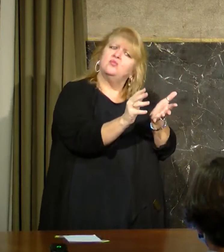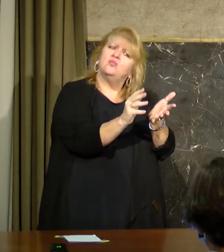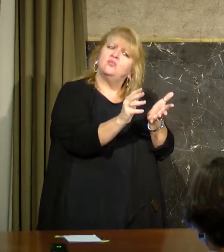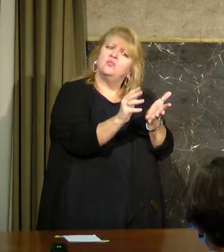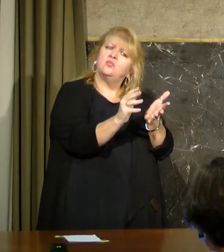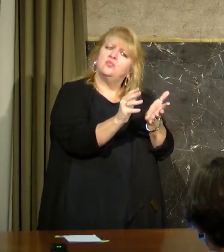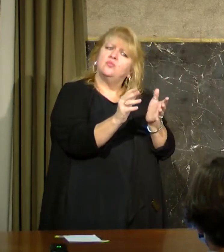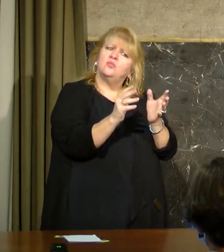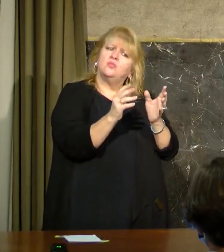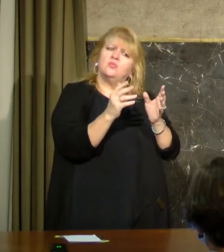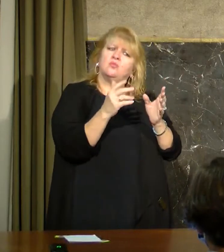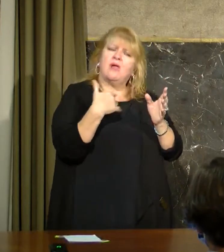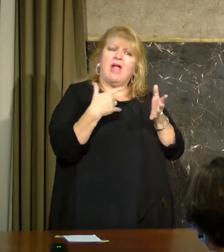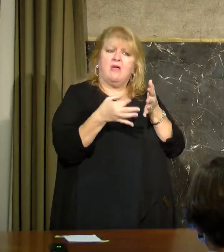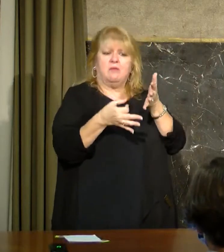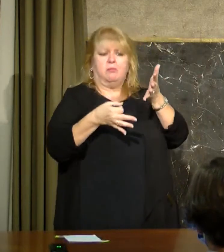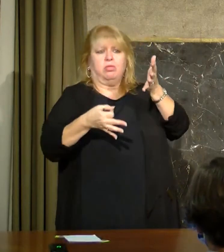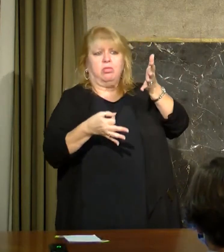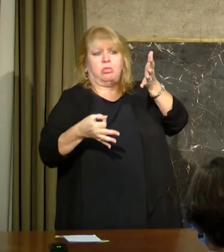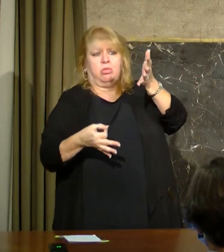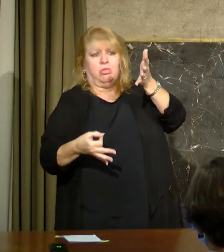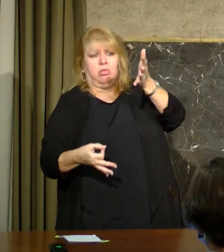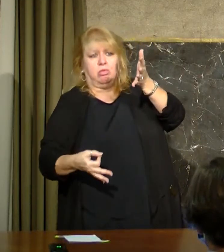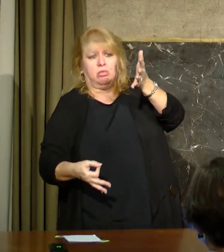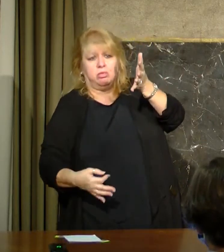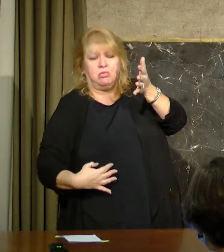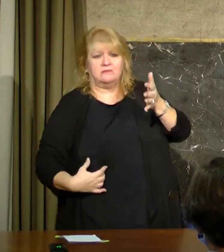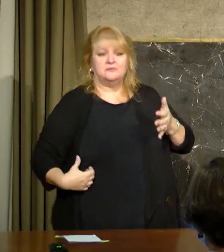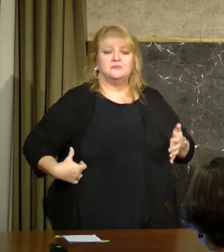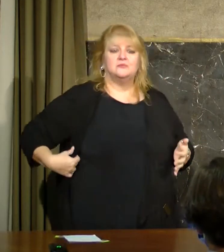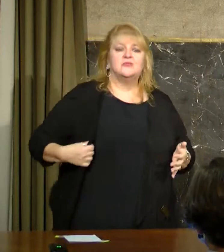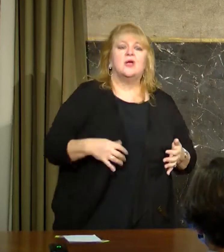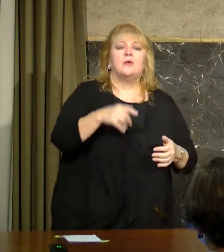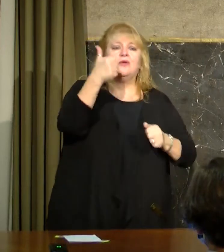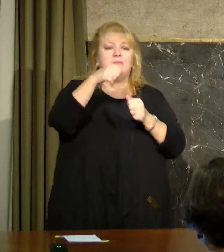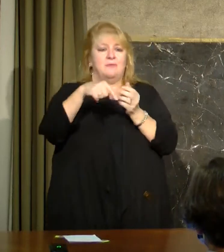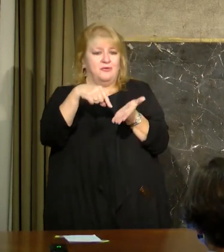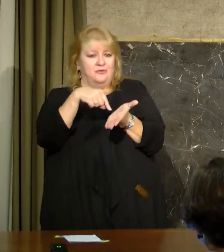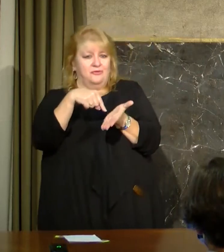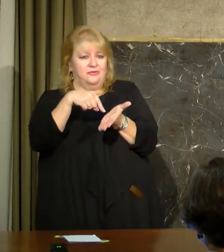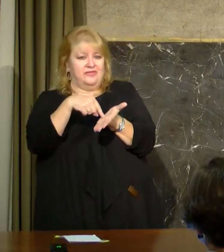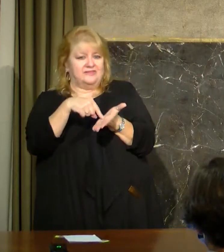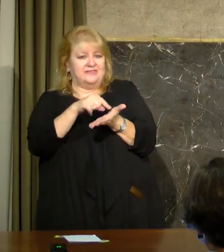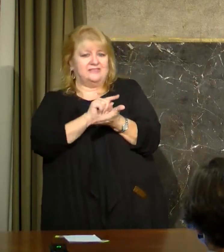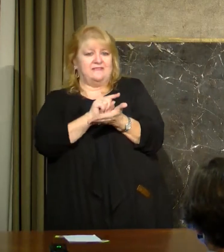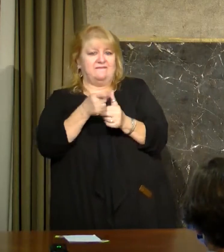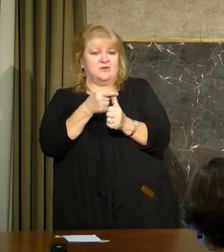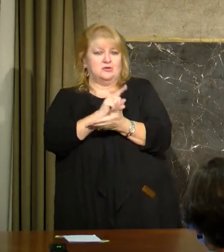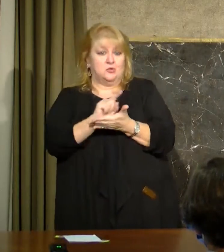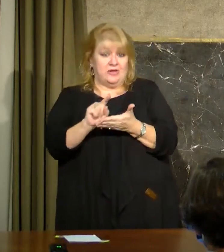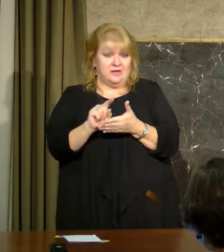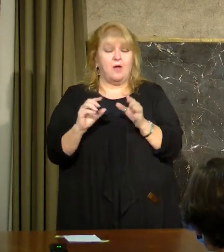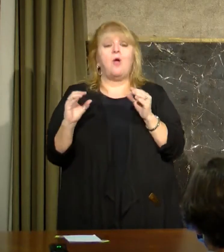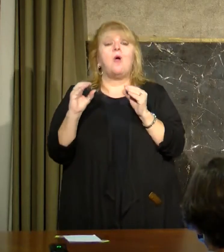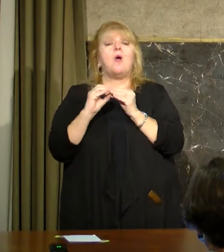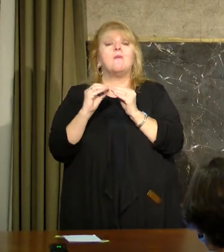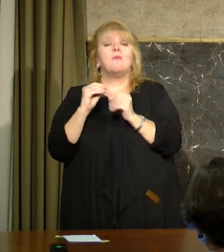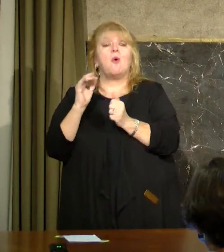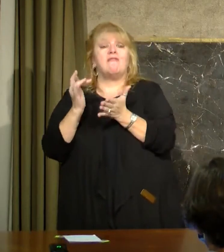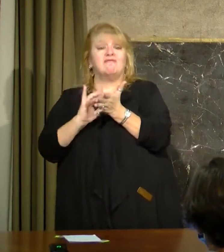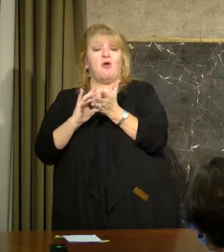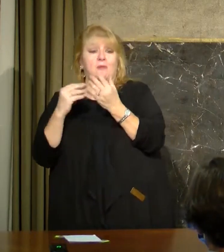better every week. Remember, this is just the first week, just the first-round allocations. There'll be more and more pharmacies with vaccine,